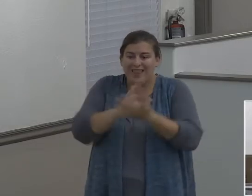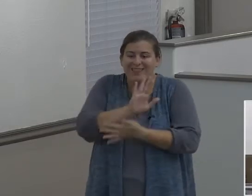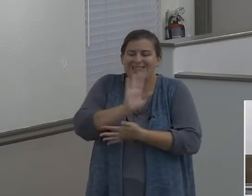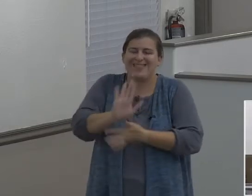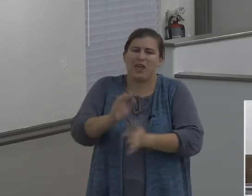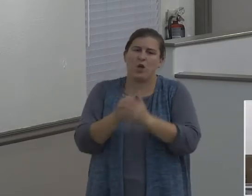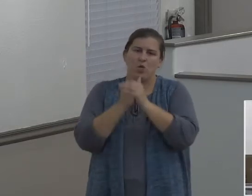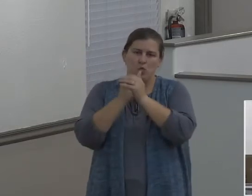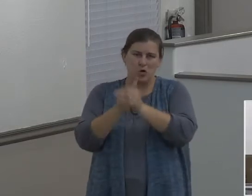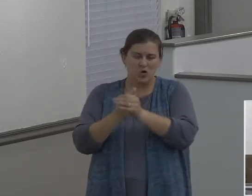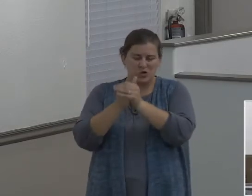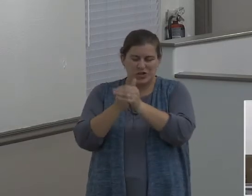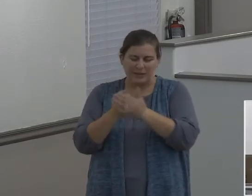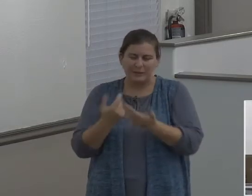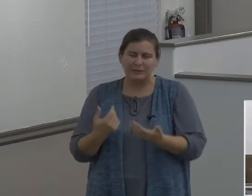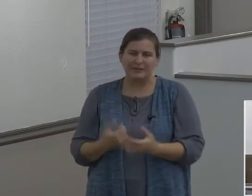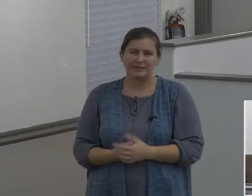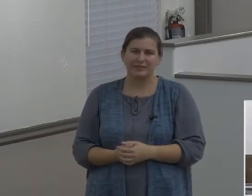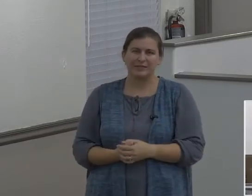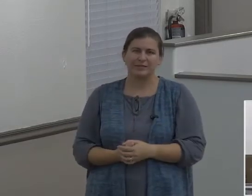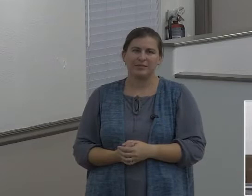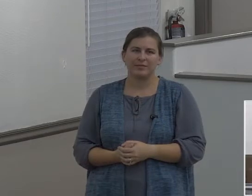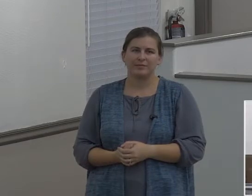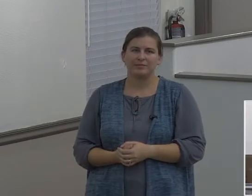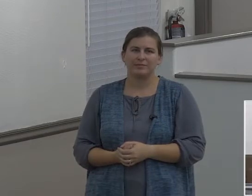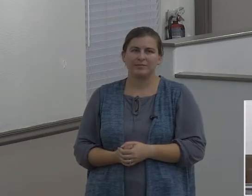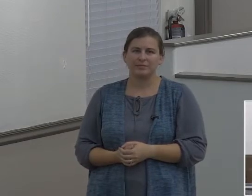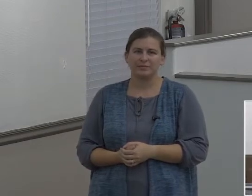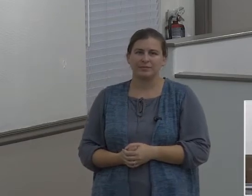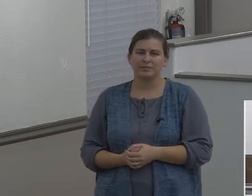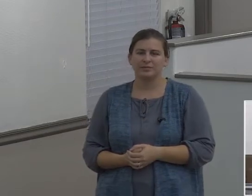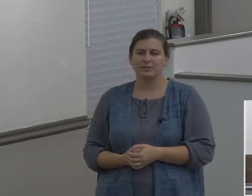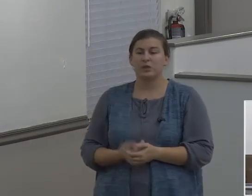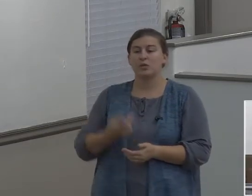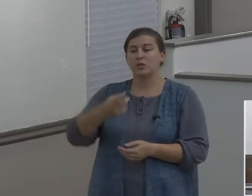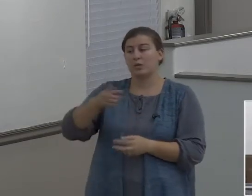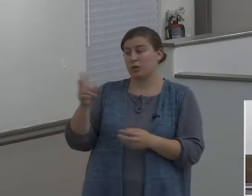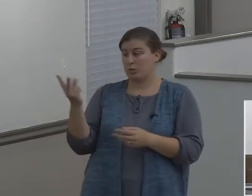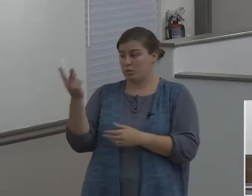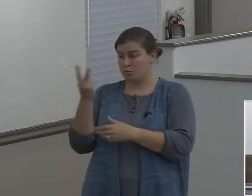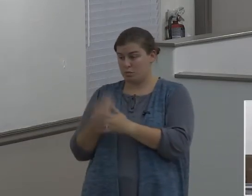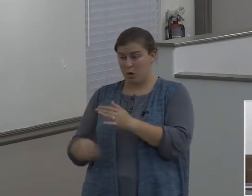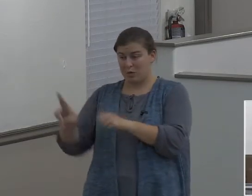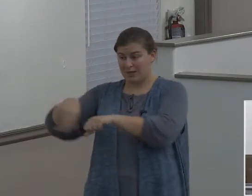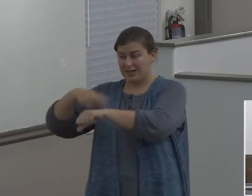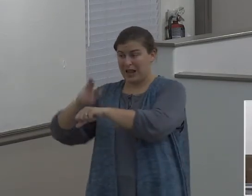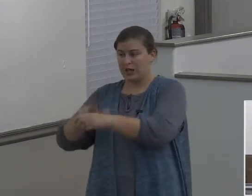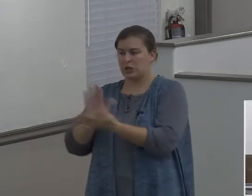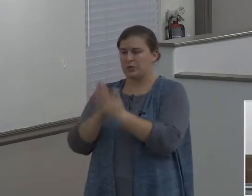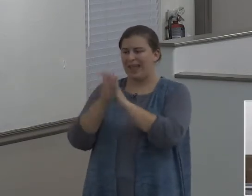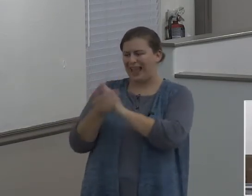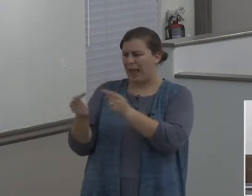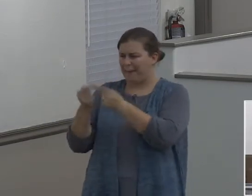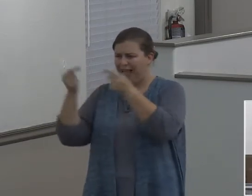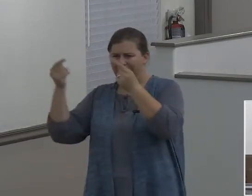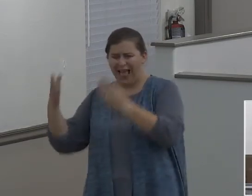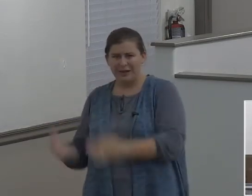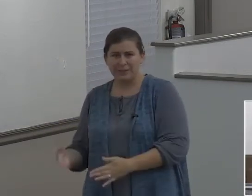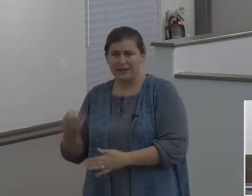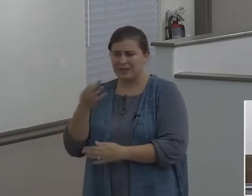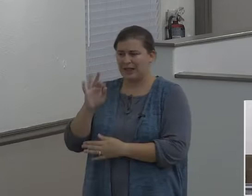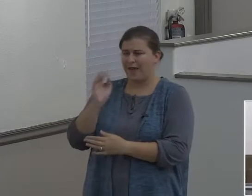And it's just, they became the staunch enemies of Israel, the holy line of Abraham.